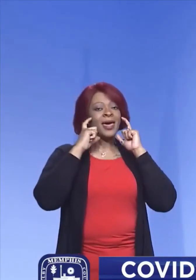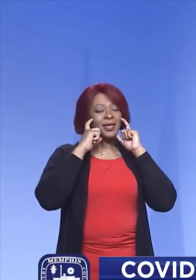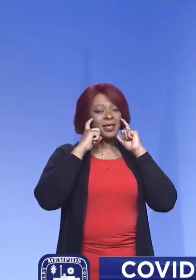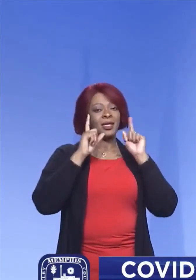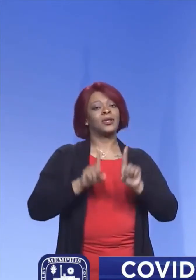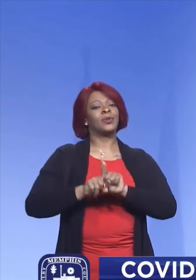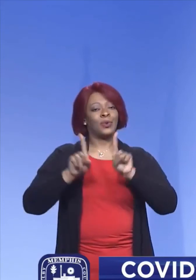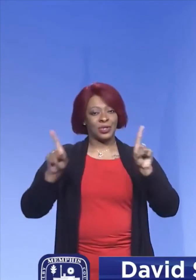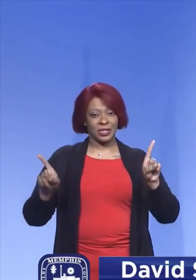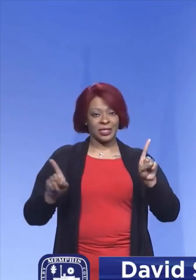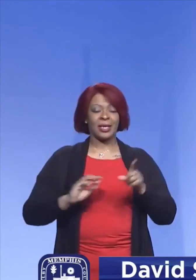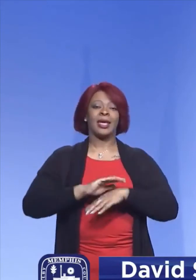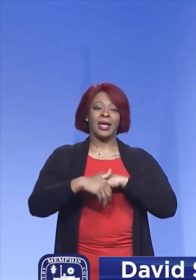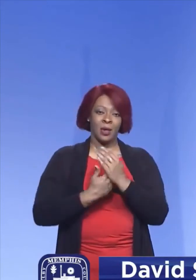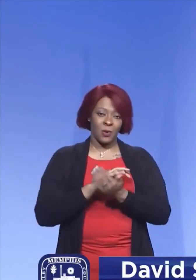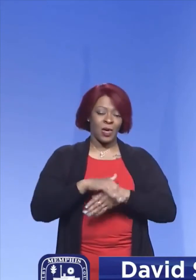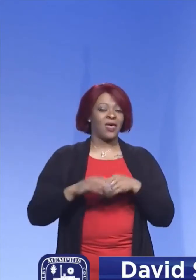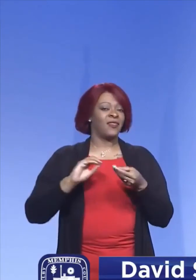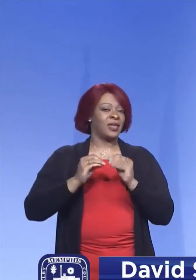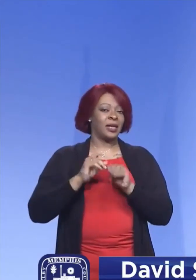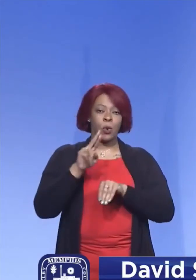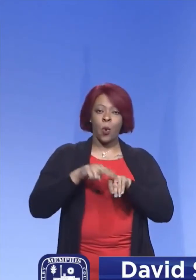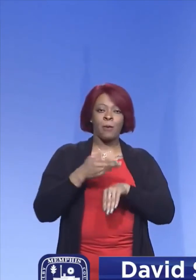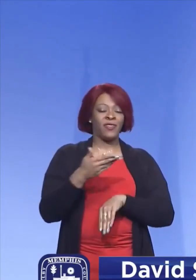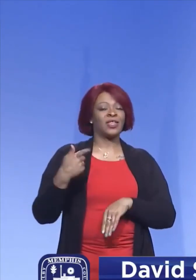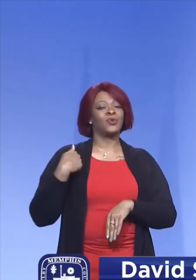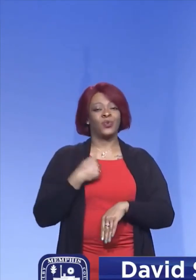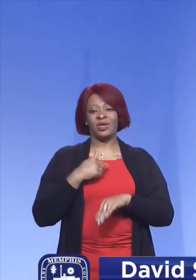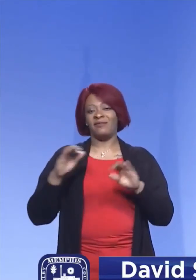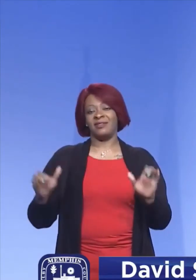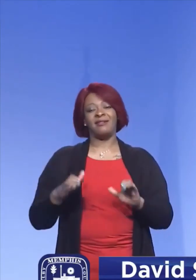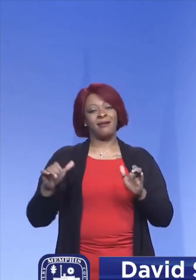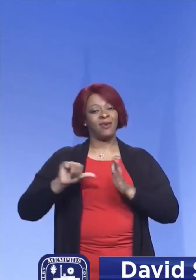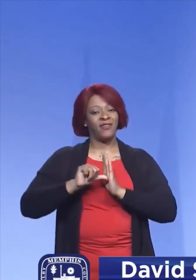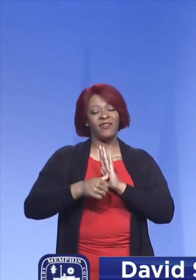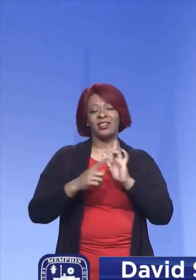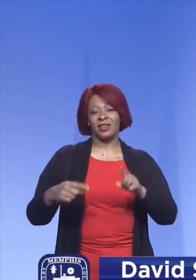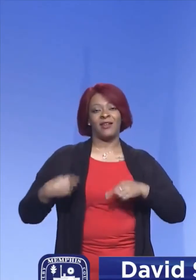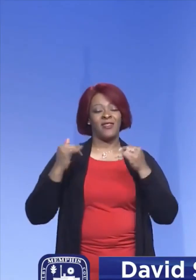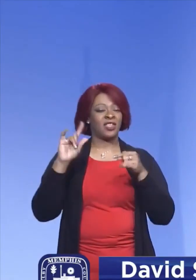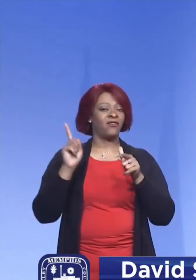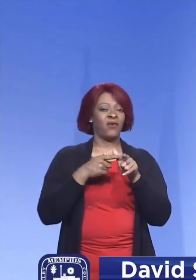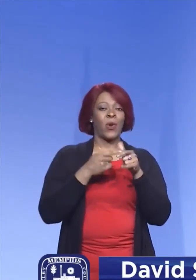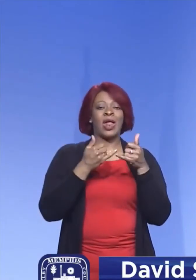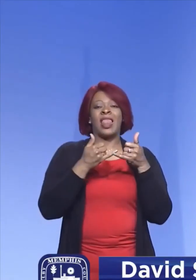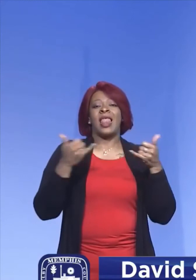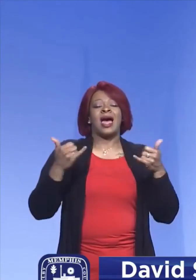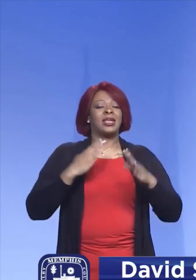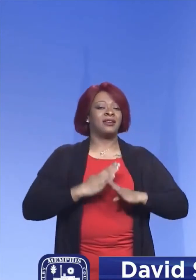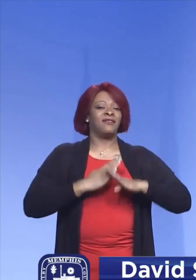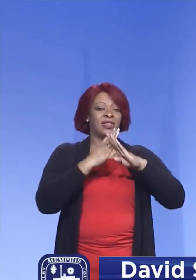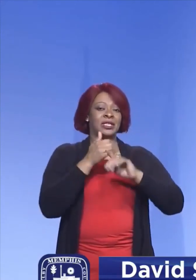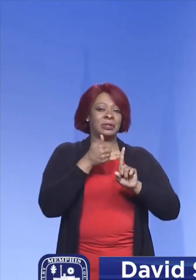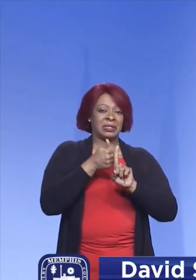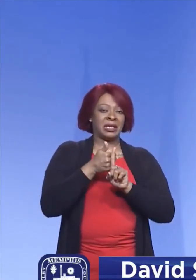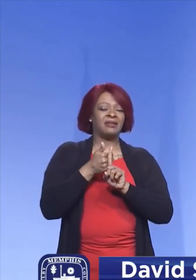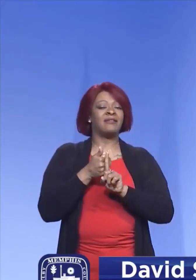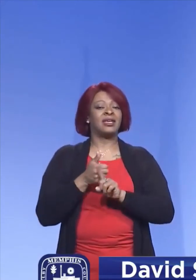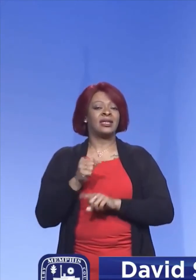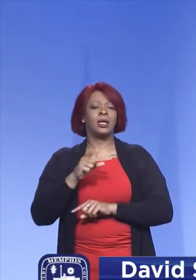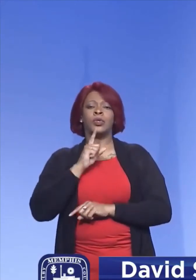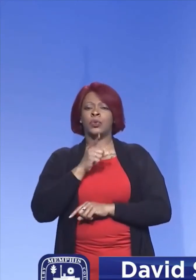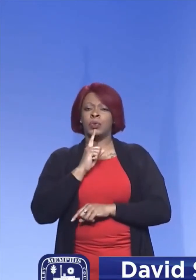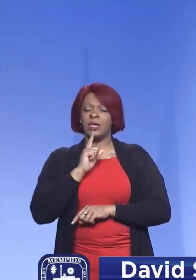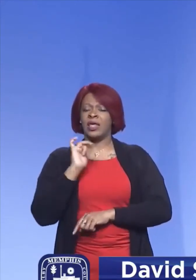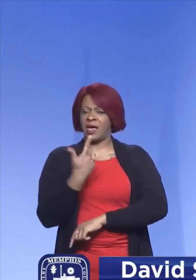distancing and hand washing. It's the normal things that we've been emphasizing all along. That's your first line of defense. And then, yeah, certainly